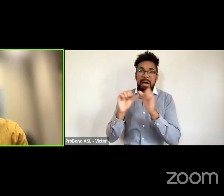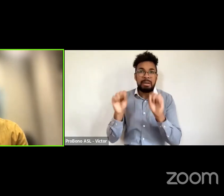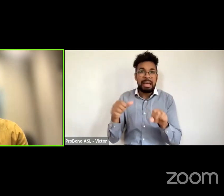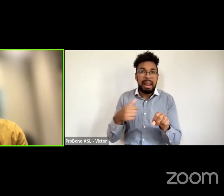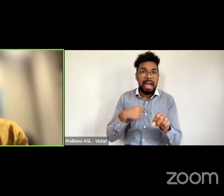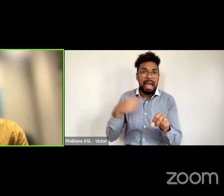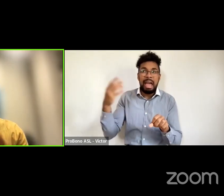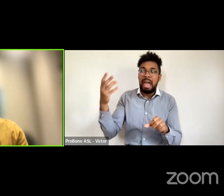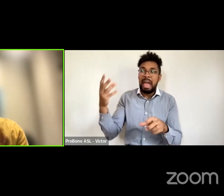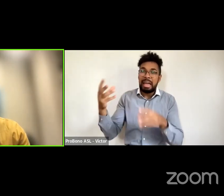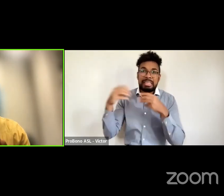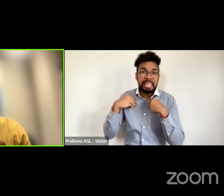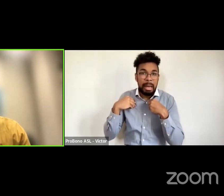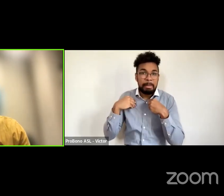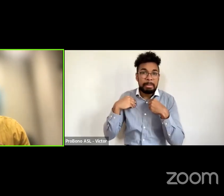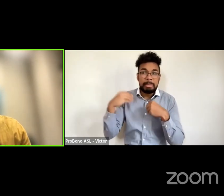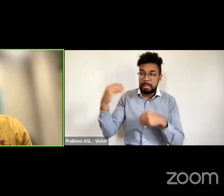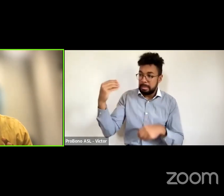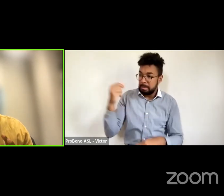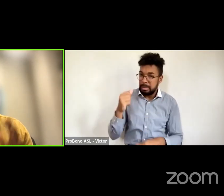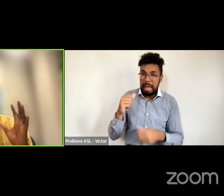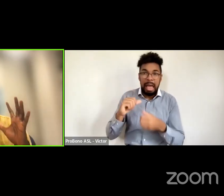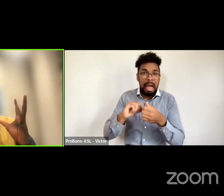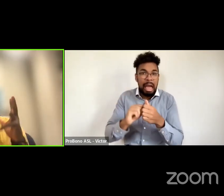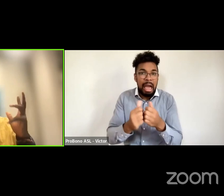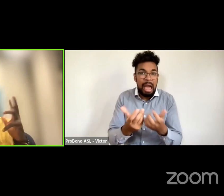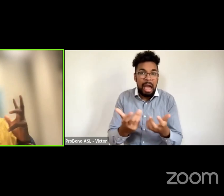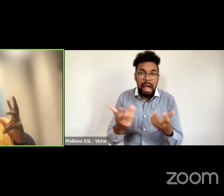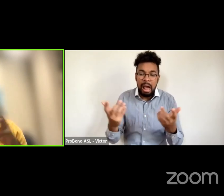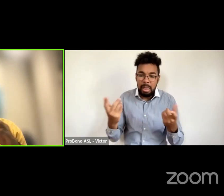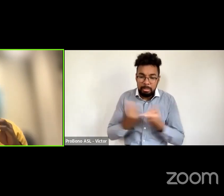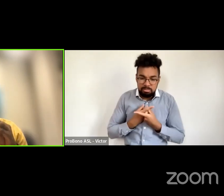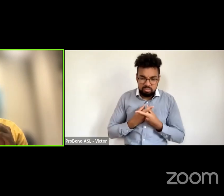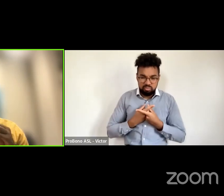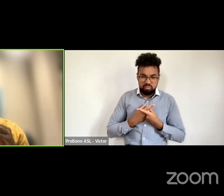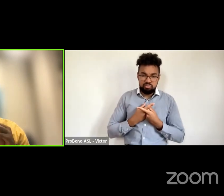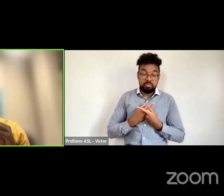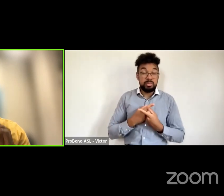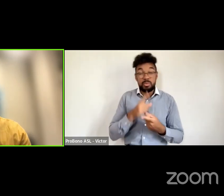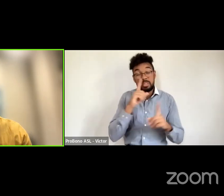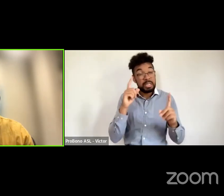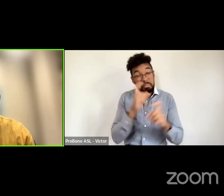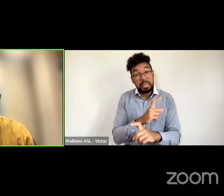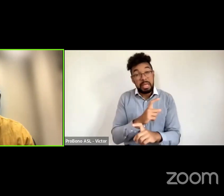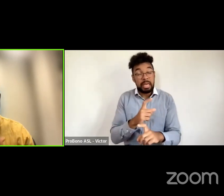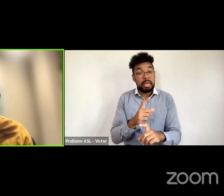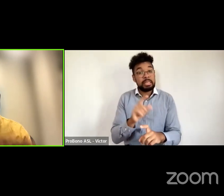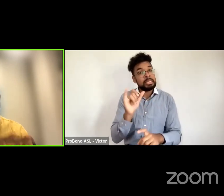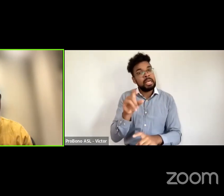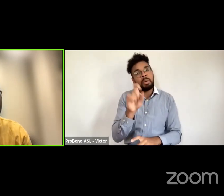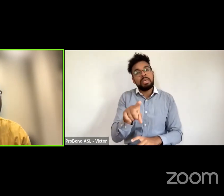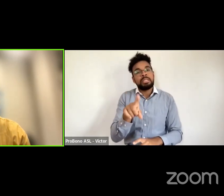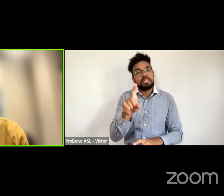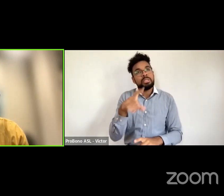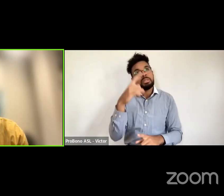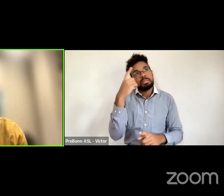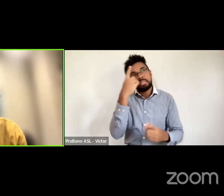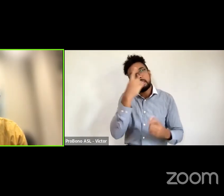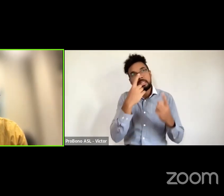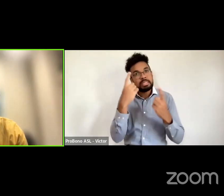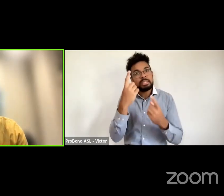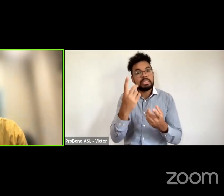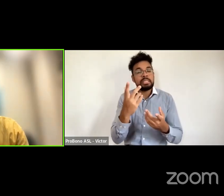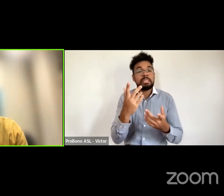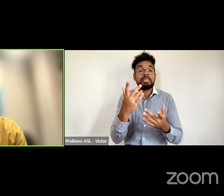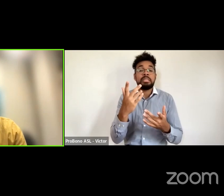in me again it's it's complex and it might just be a question for us to think about um and the reason i'm asking that is to pivot to the